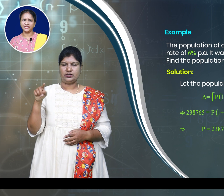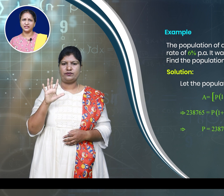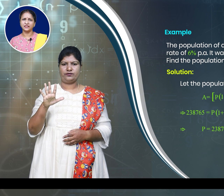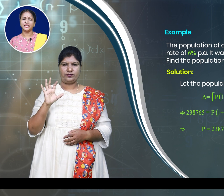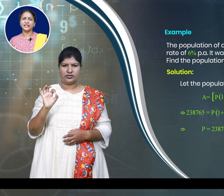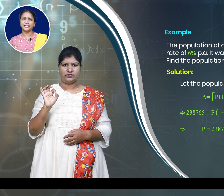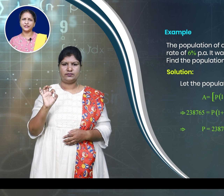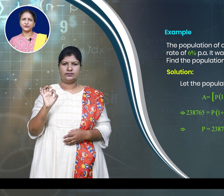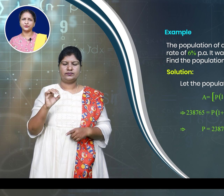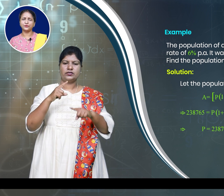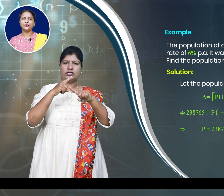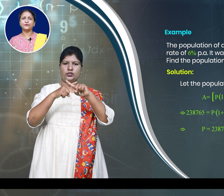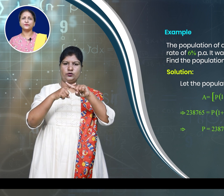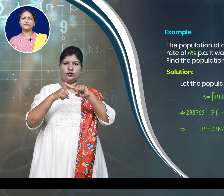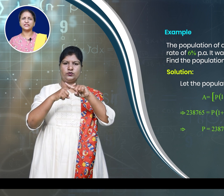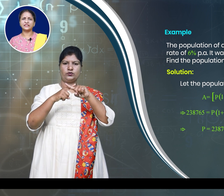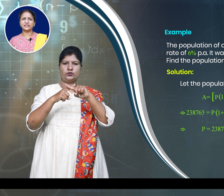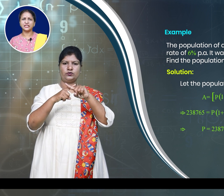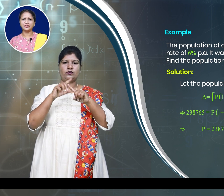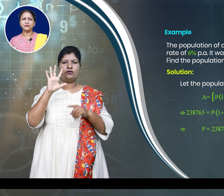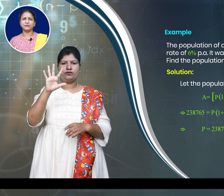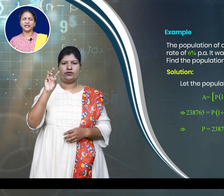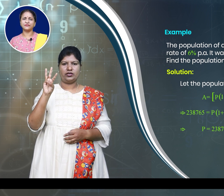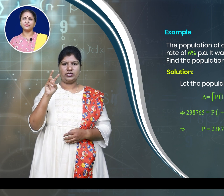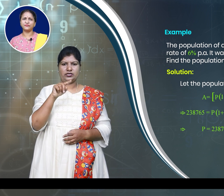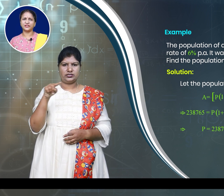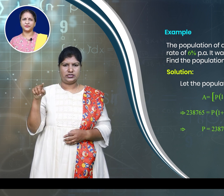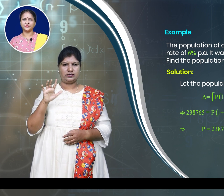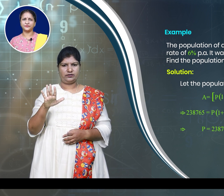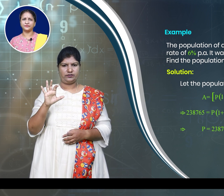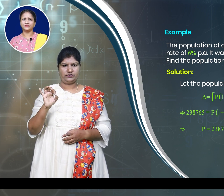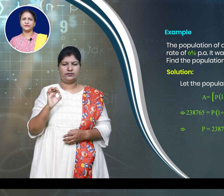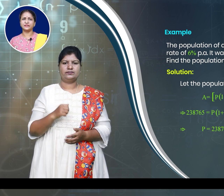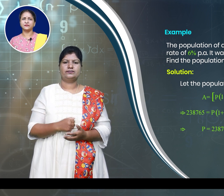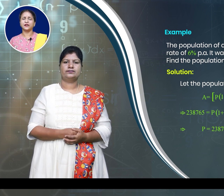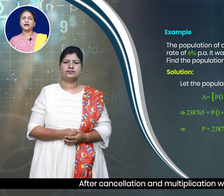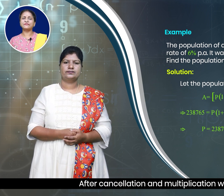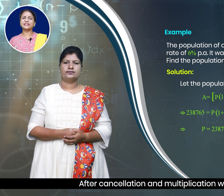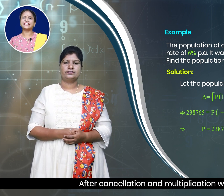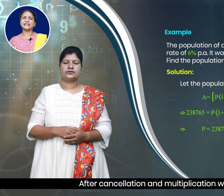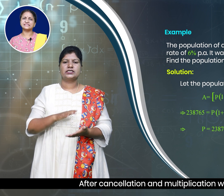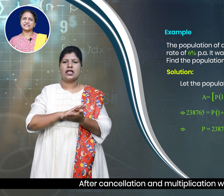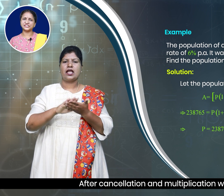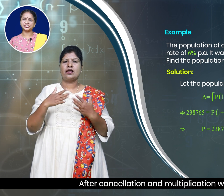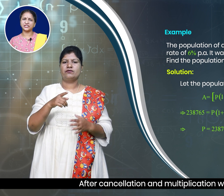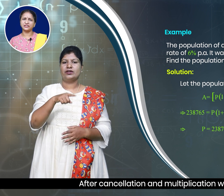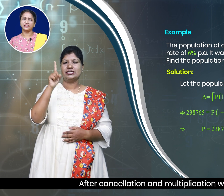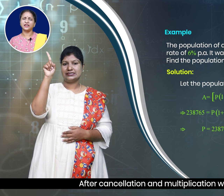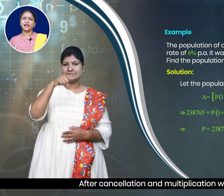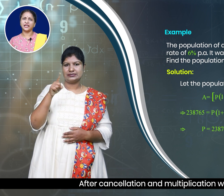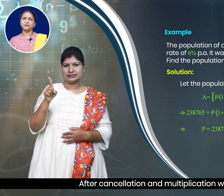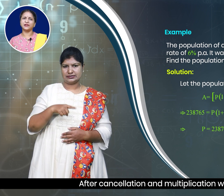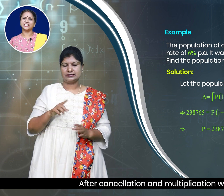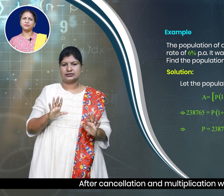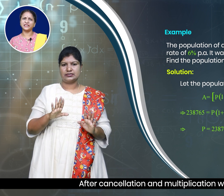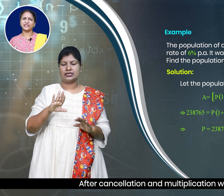into 53 by 50. After cancellation and multiplication